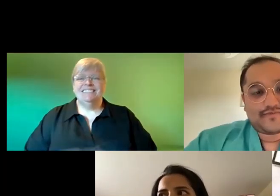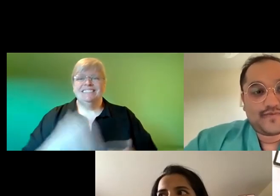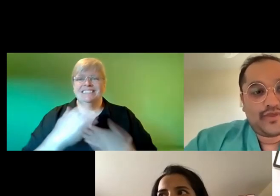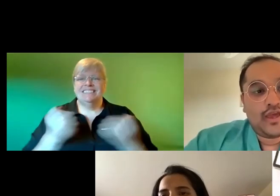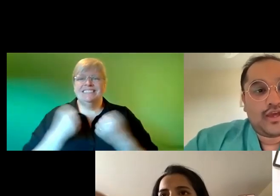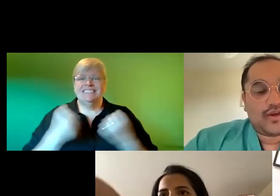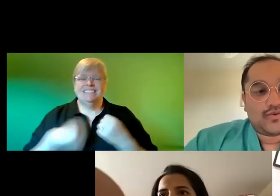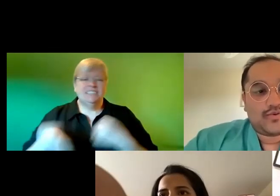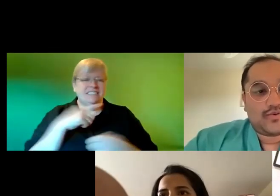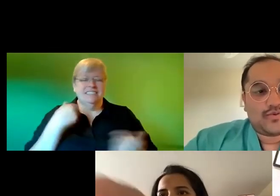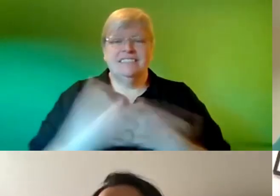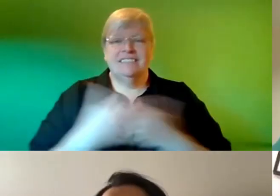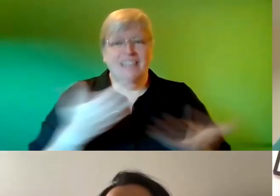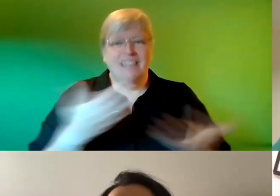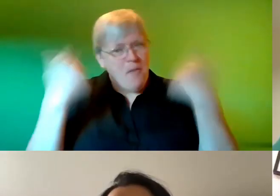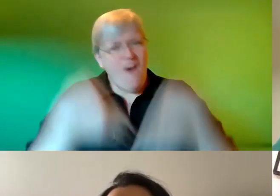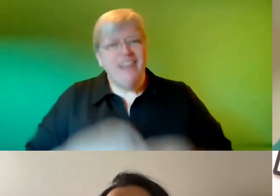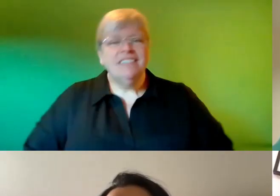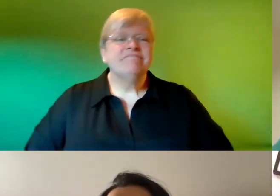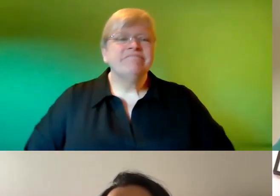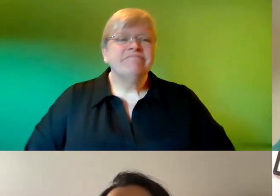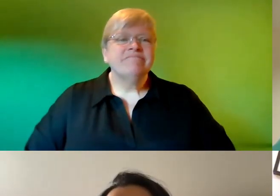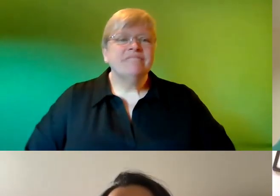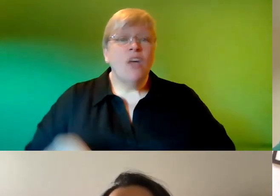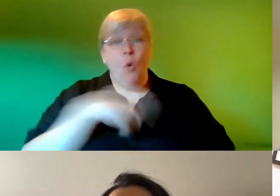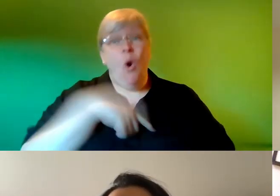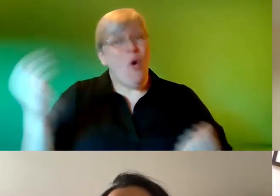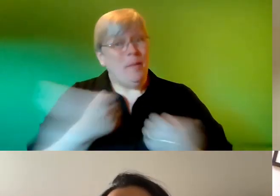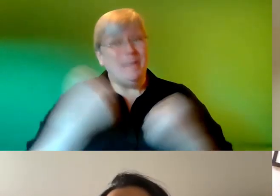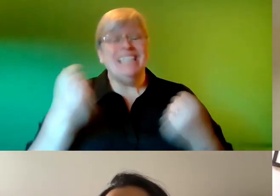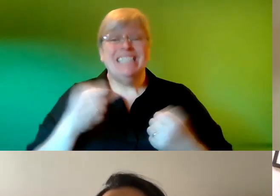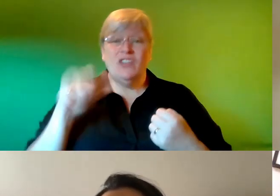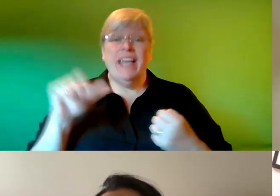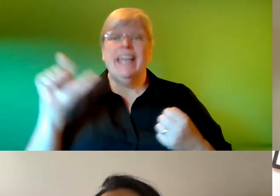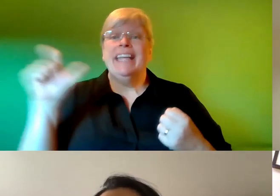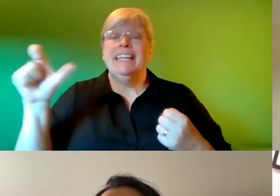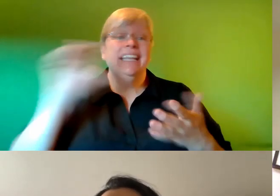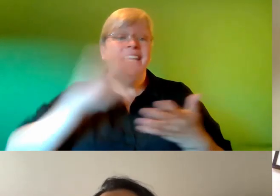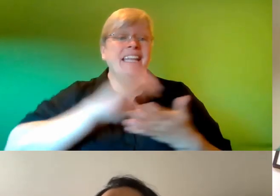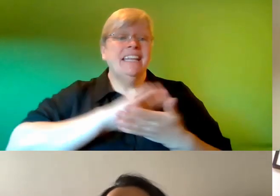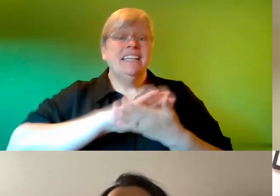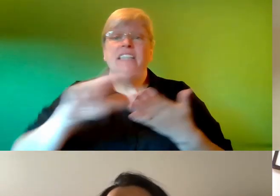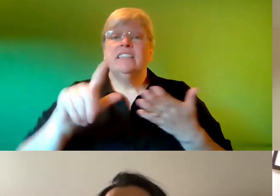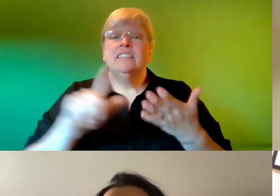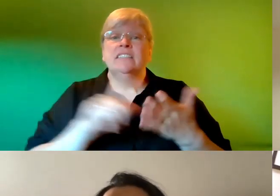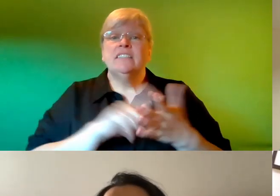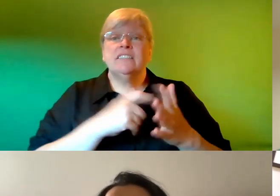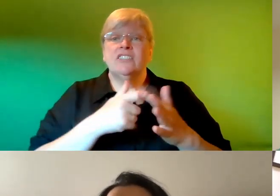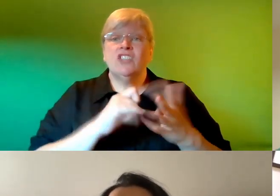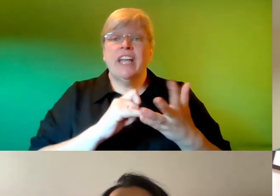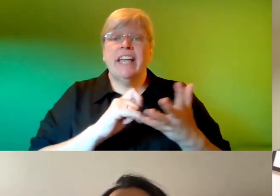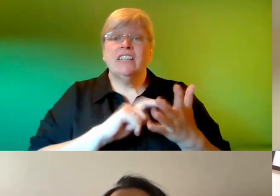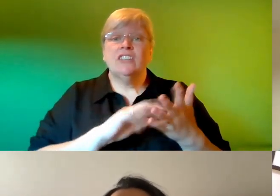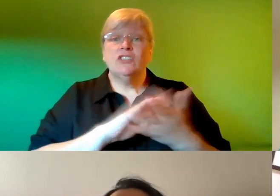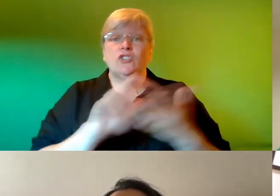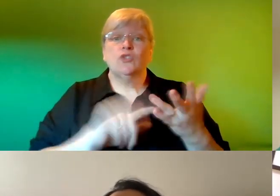us fess up we are all quite busy aren't we uh chakshi are still writing yeah yes yes i am actually i've